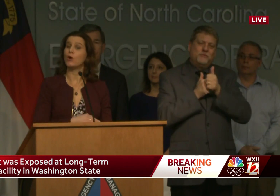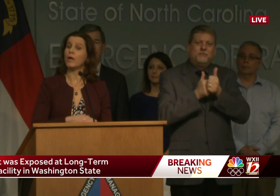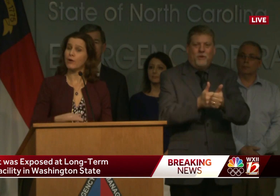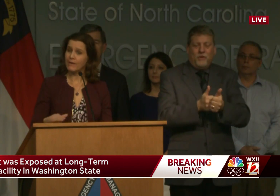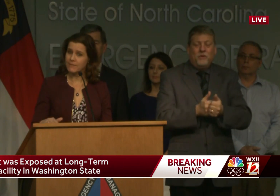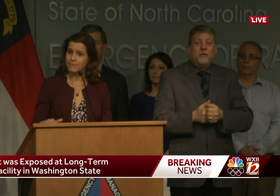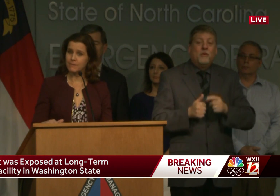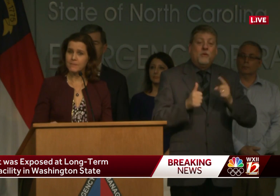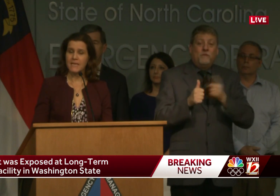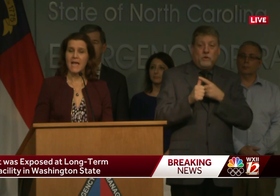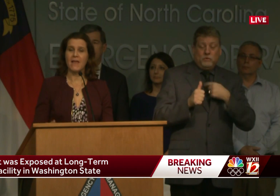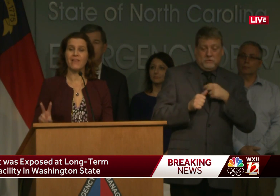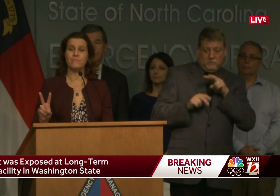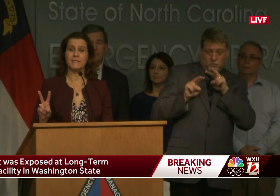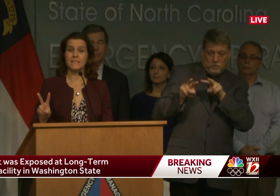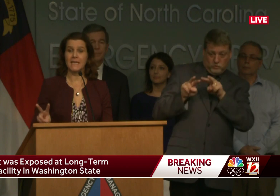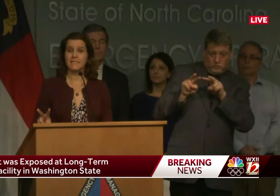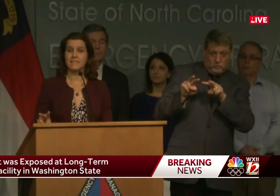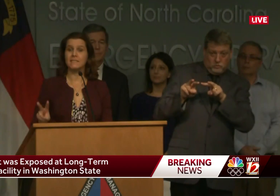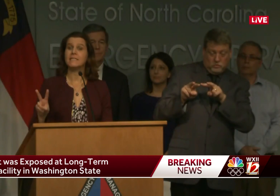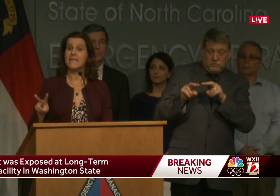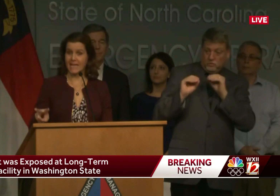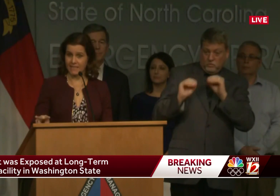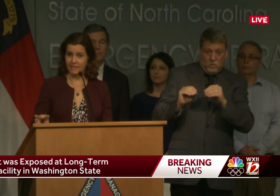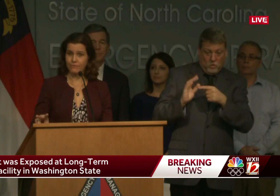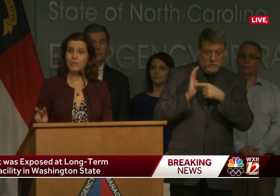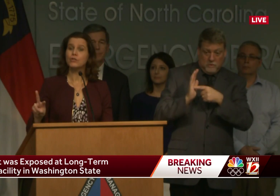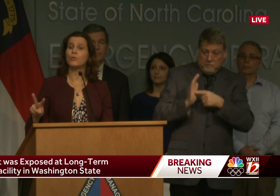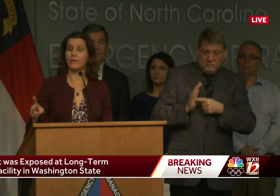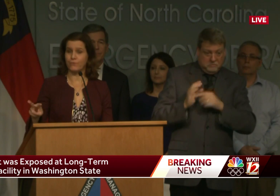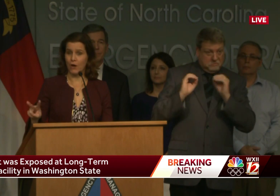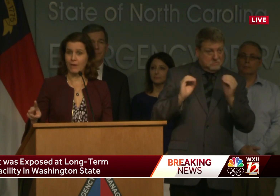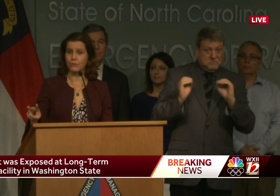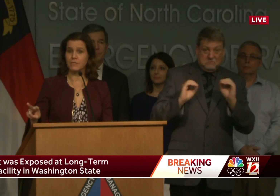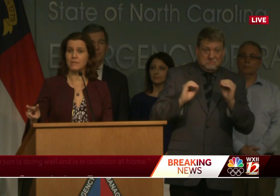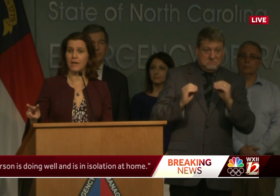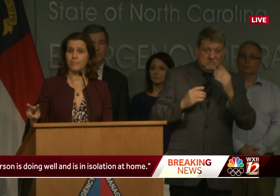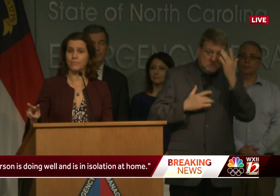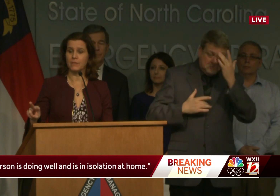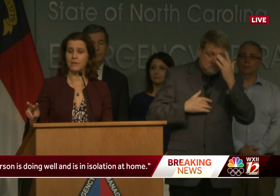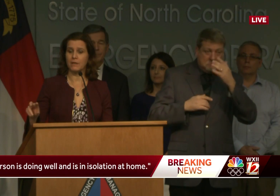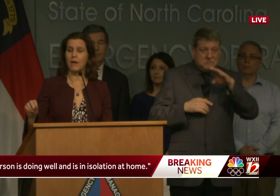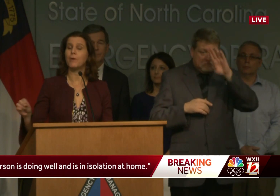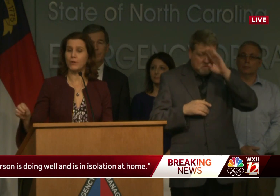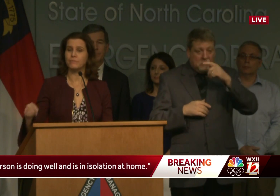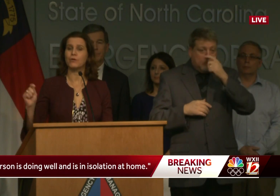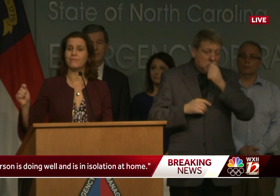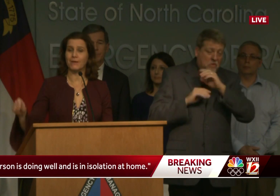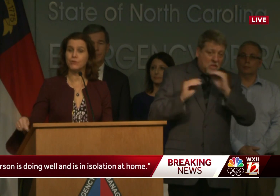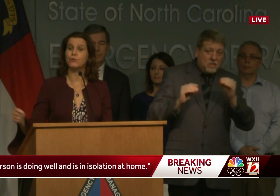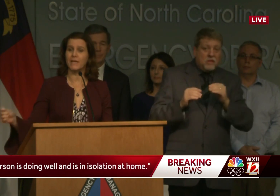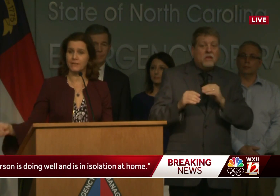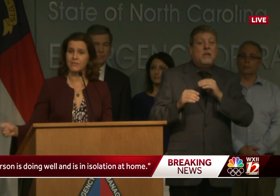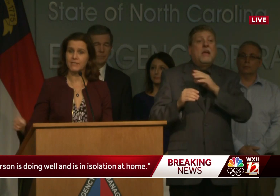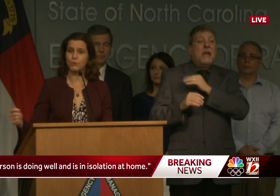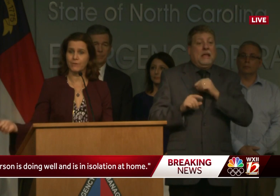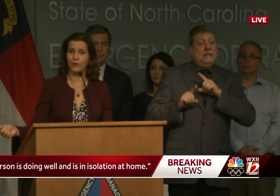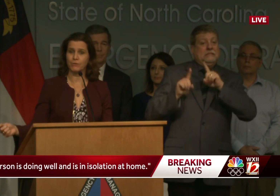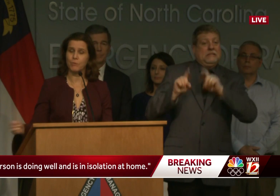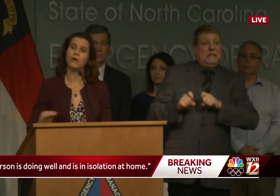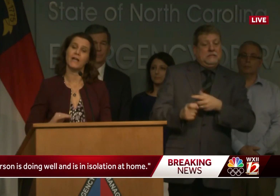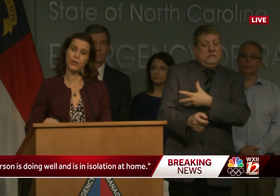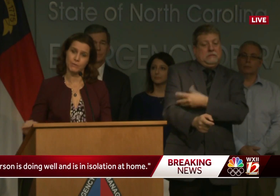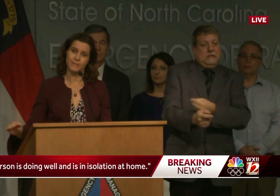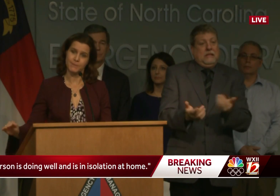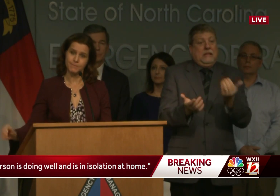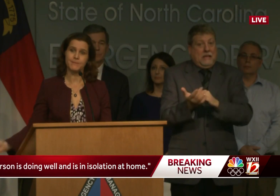that they no longer have symptoms, and they've been tested negative 24 hours apart. So I have to have two negative tests 24